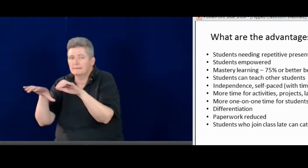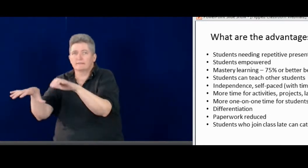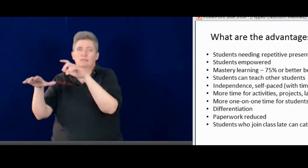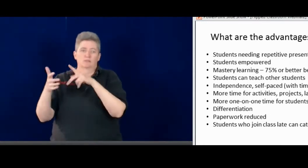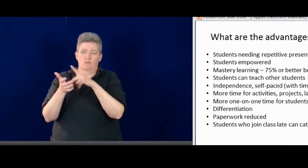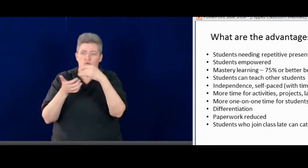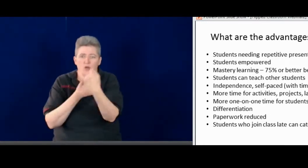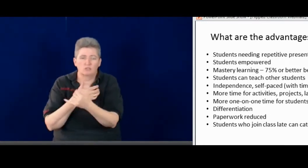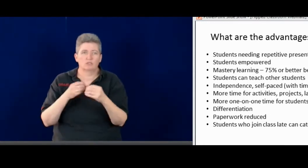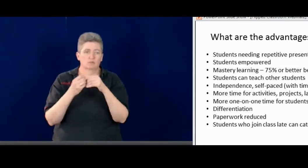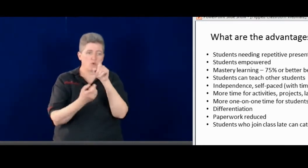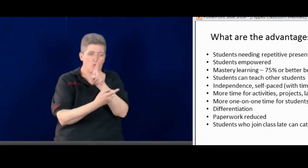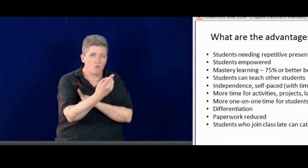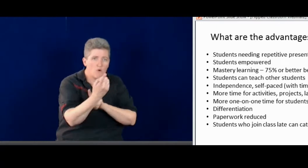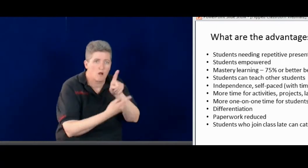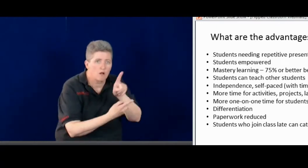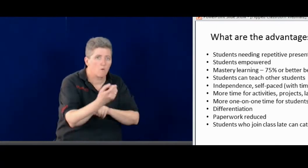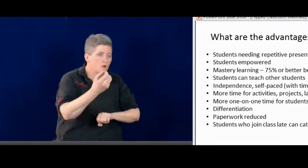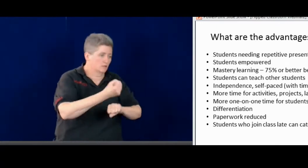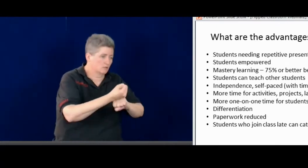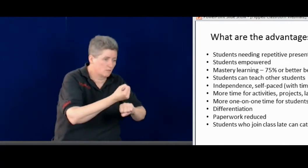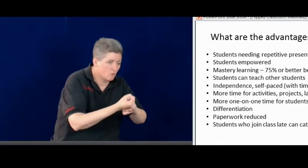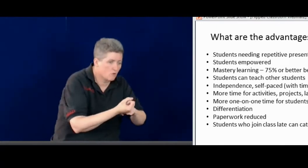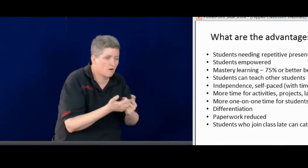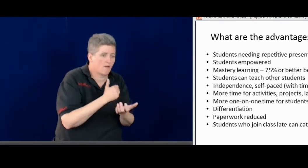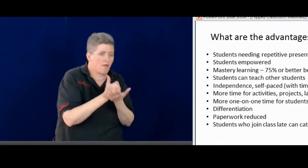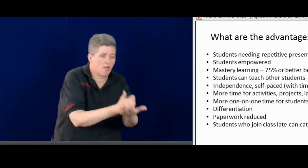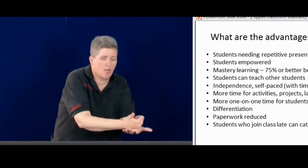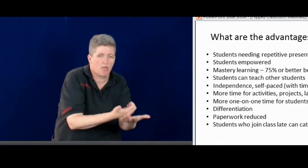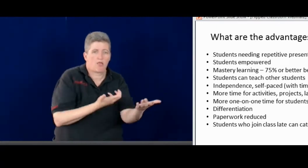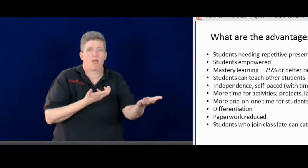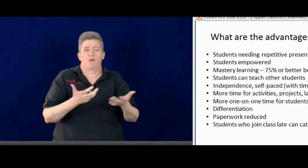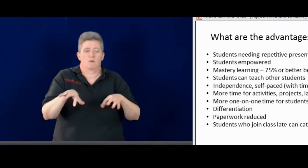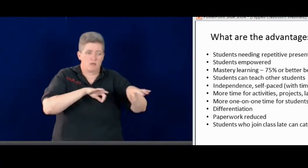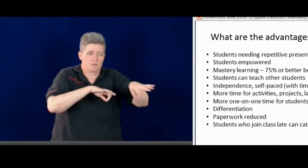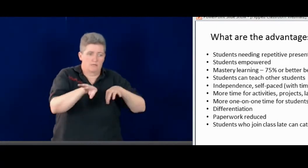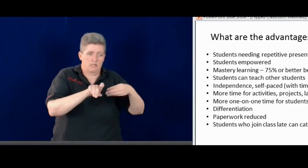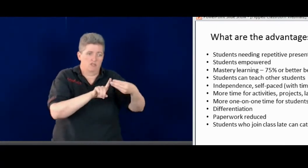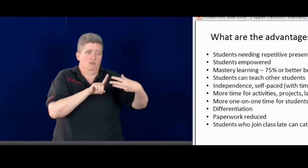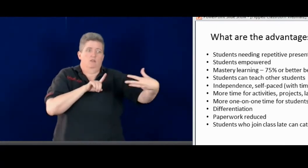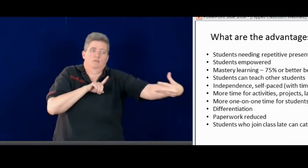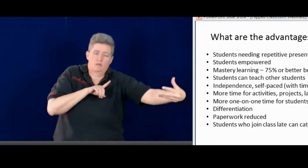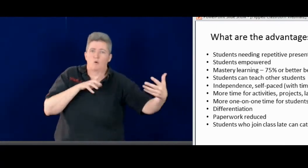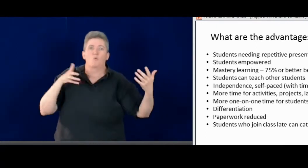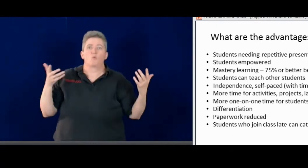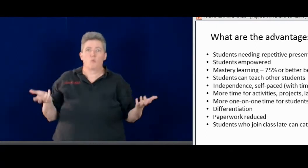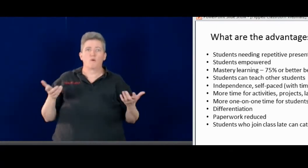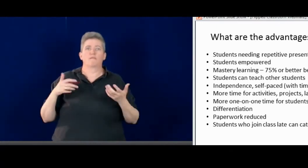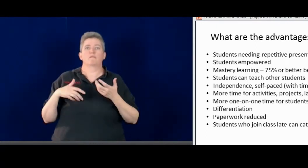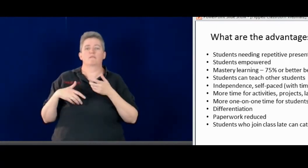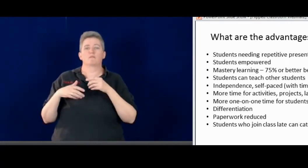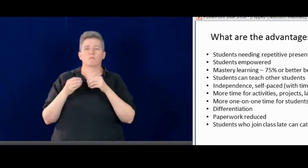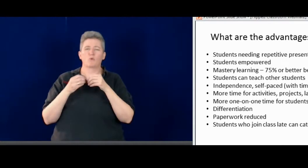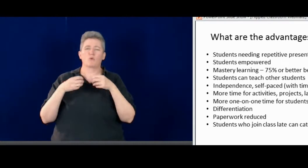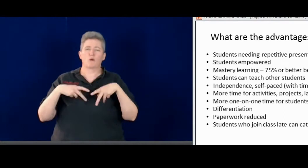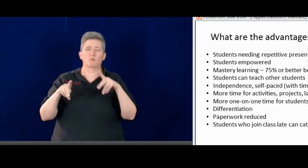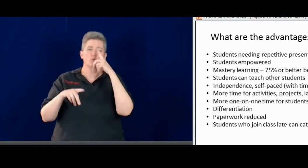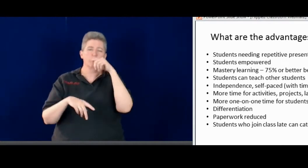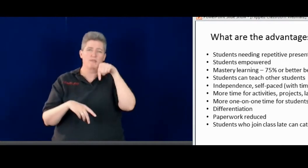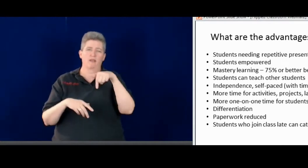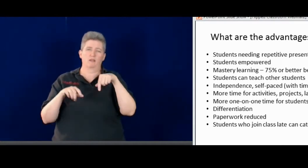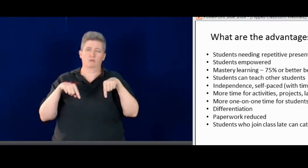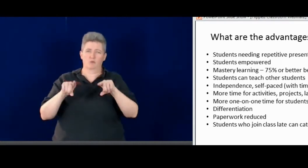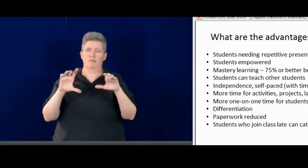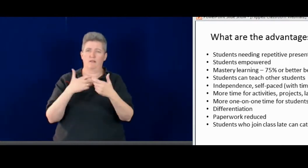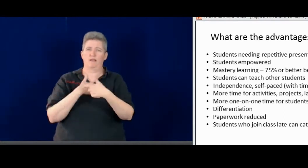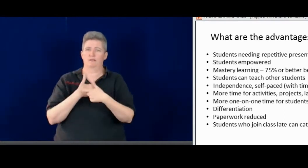And that leaves more time in the classroom for projects, for one-on-one support, for activities to really expand on explanations.